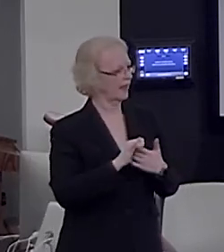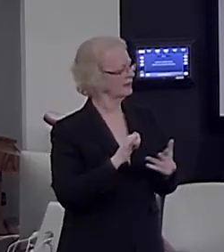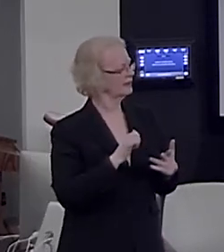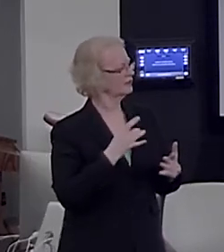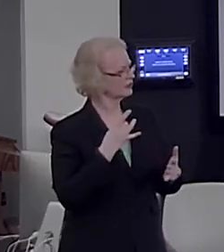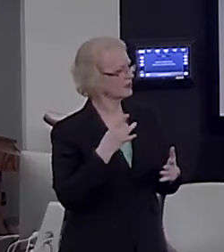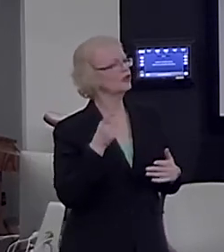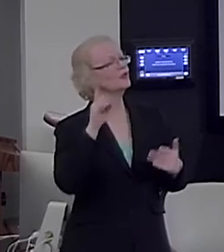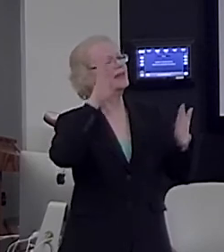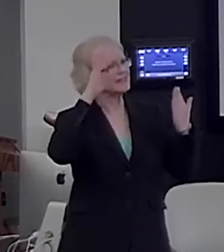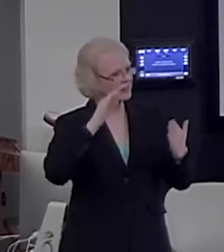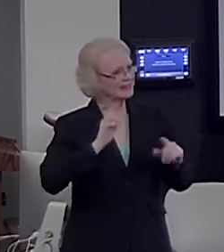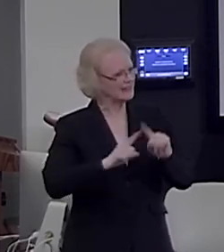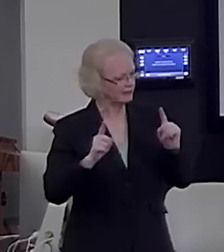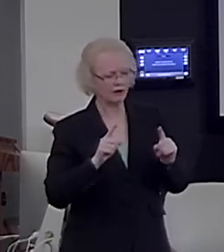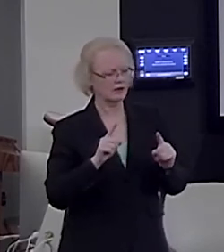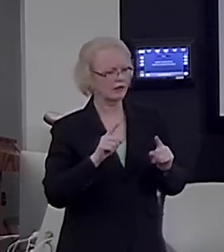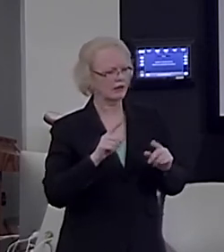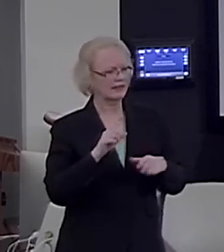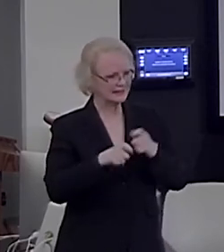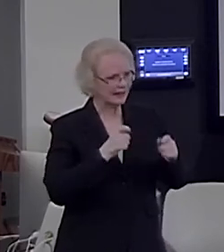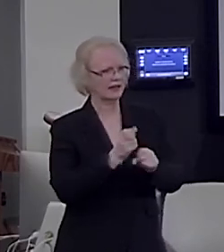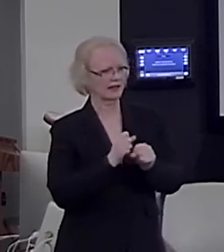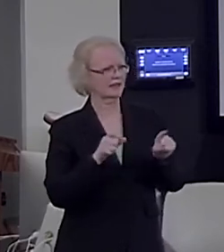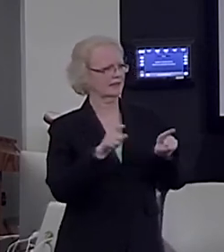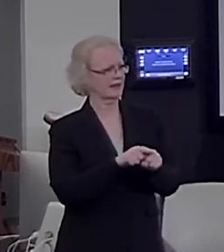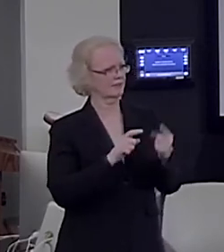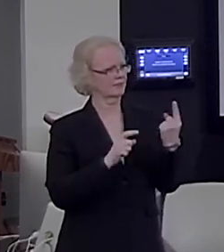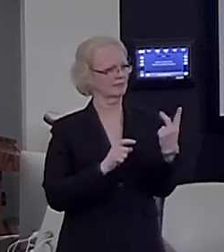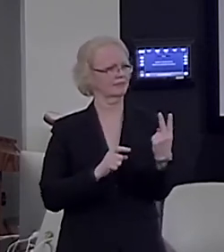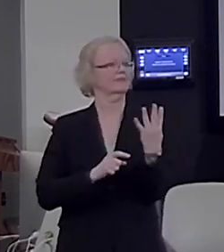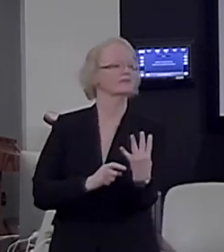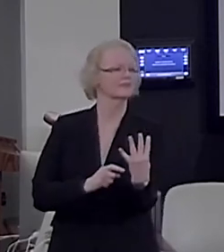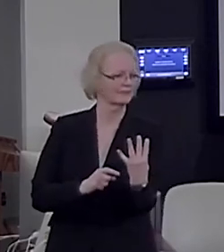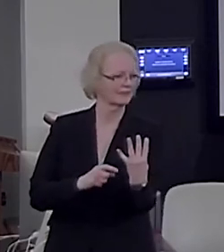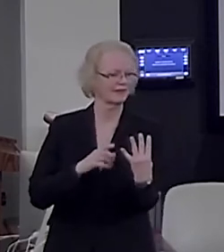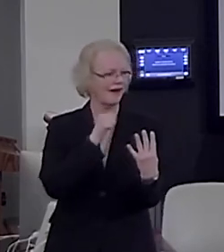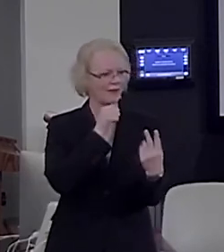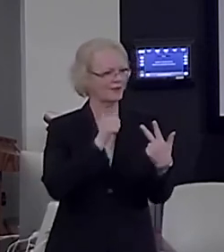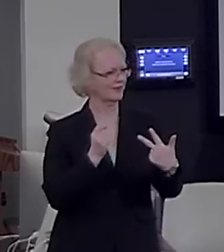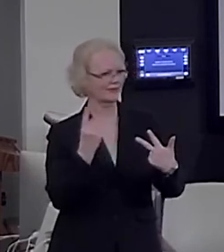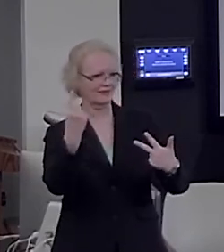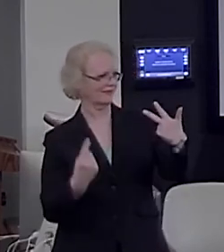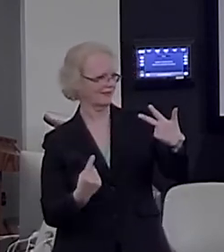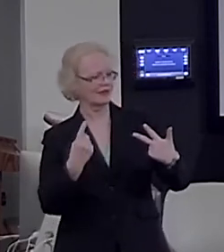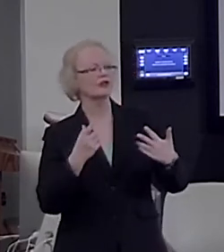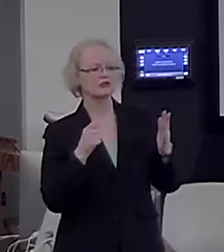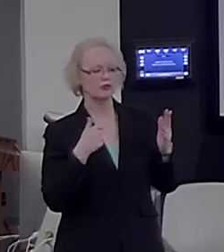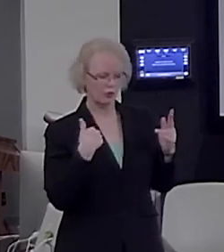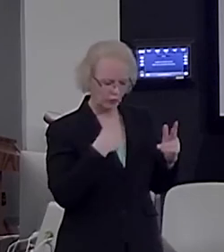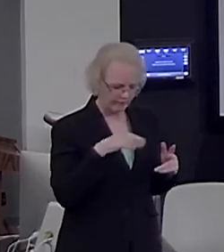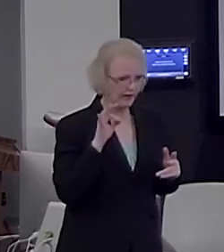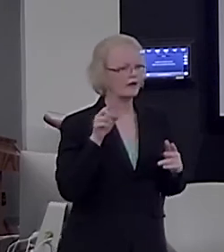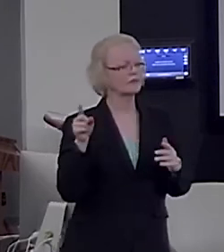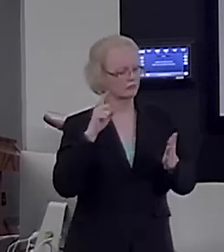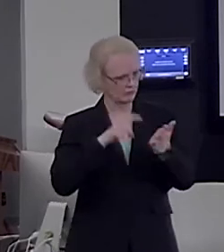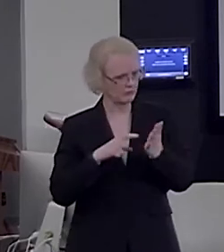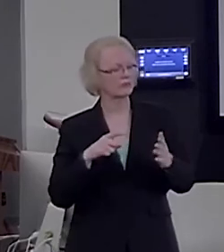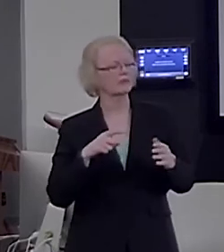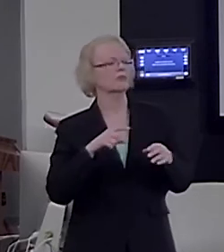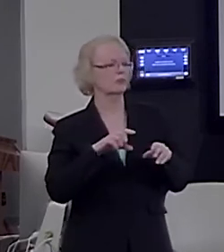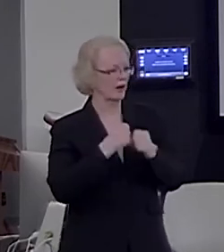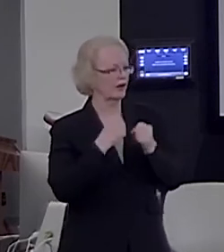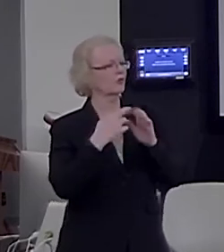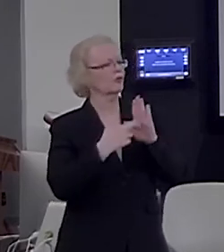you get something which is as usual. Okay? And we can have double deviance, so violations in both number and in sequence.